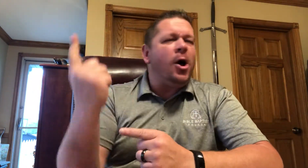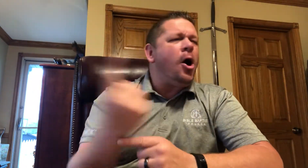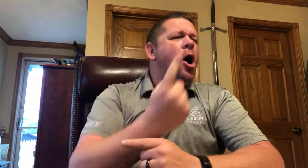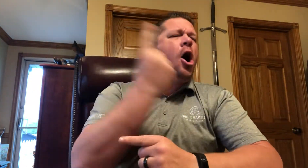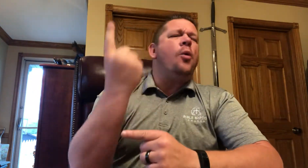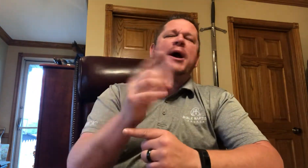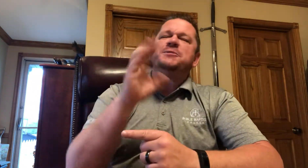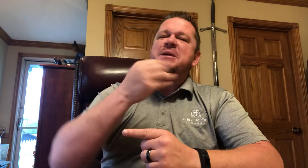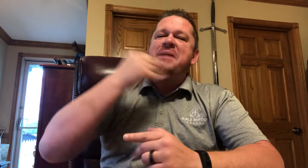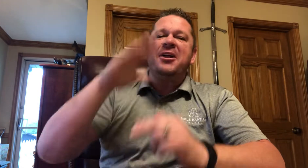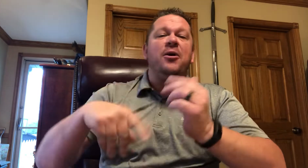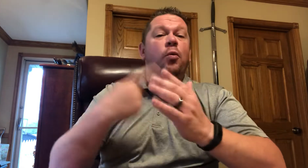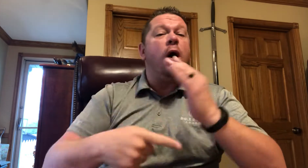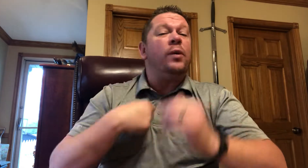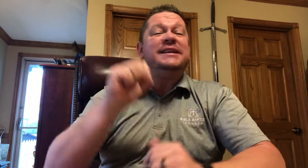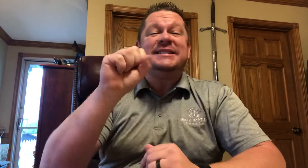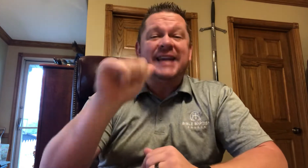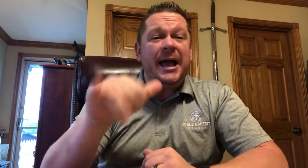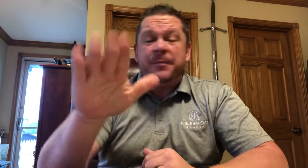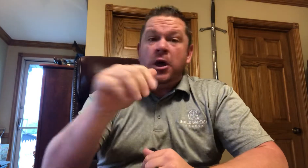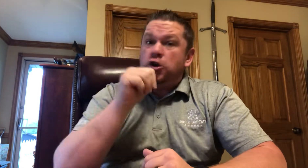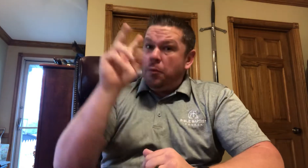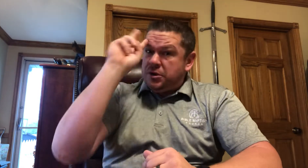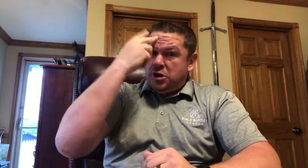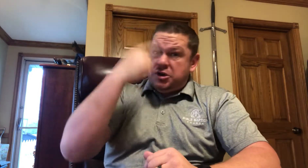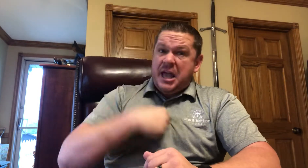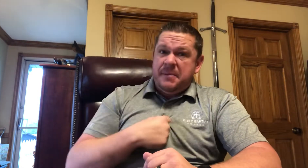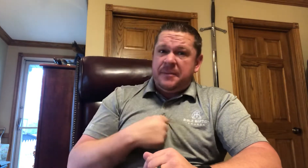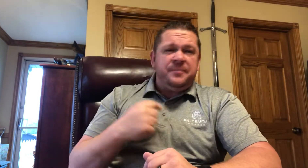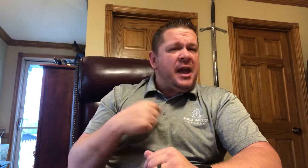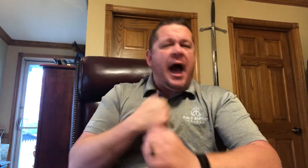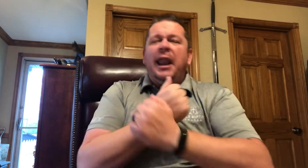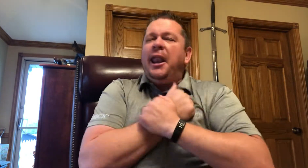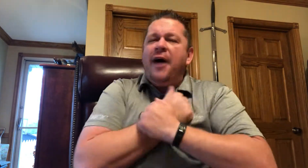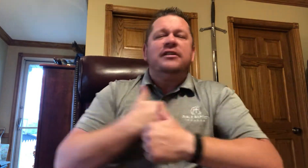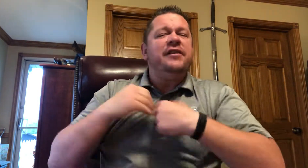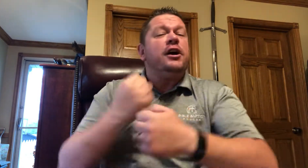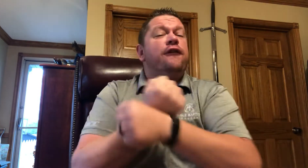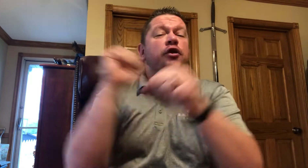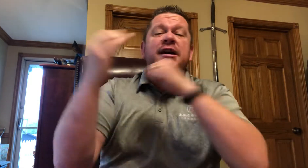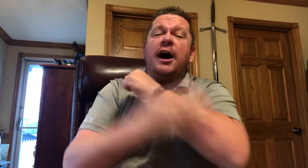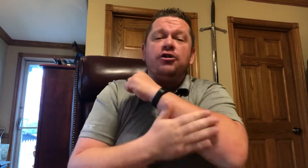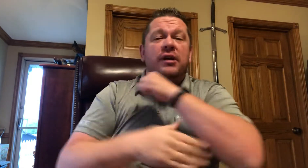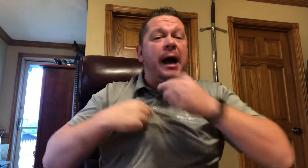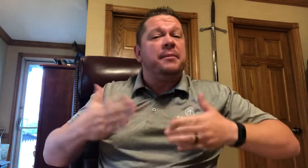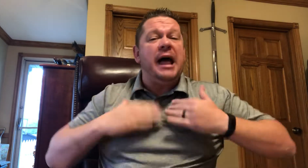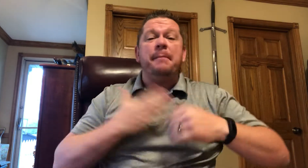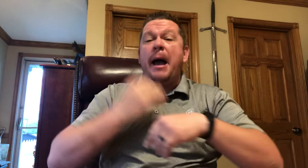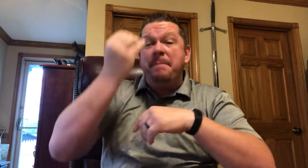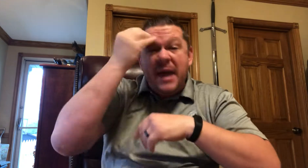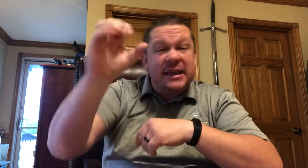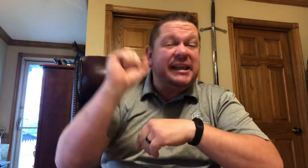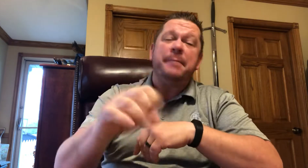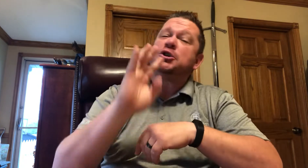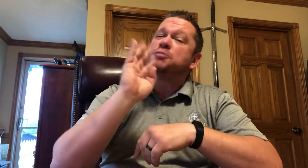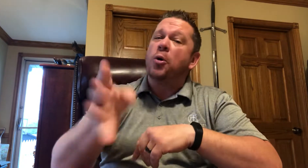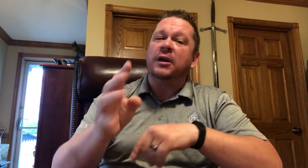always be better than what we say. Don't misunderstand me. I love living in a free country. I'm glad my opinion can be spoken,